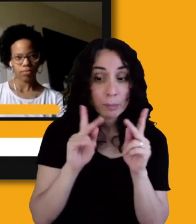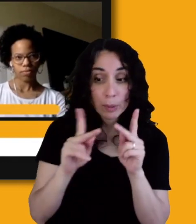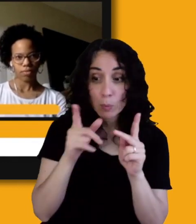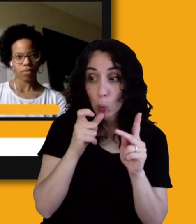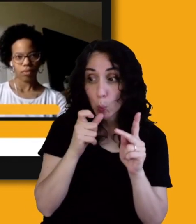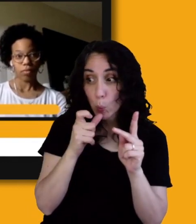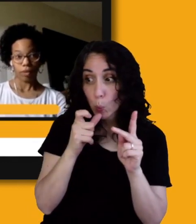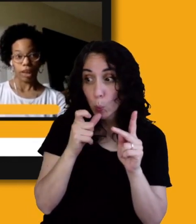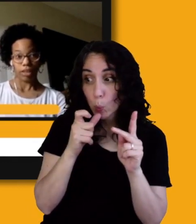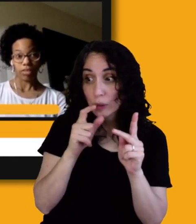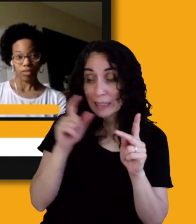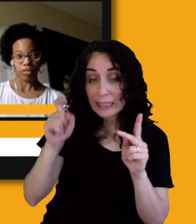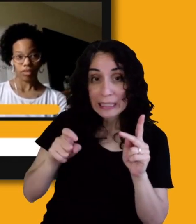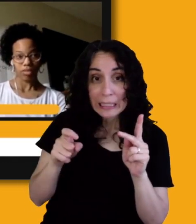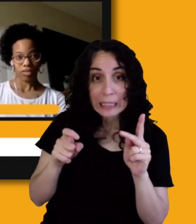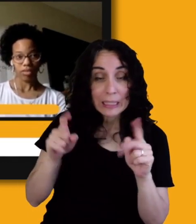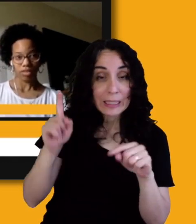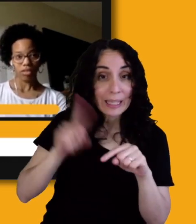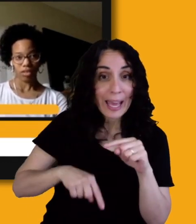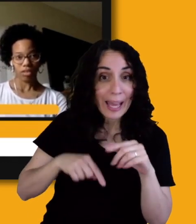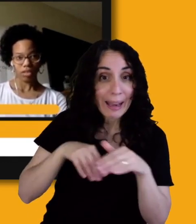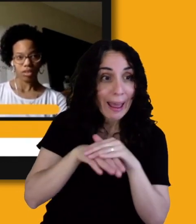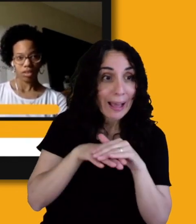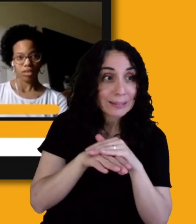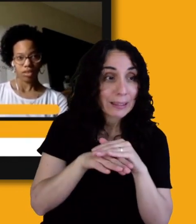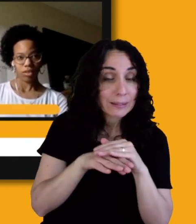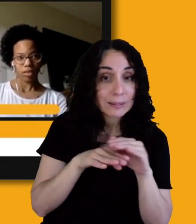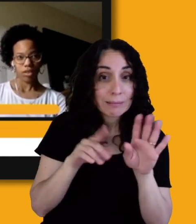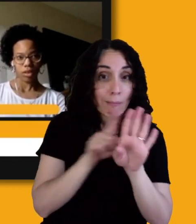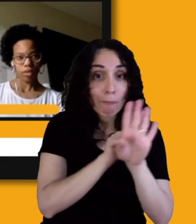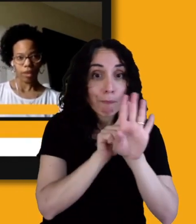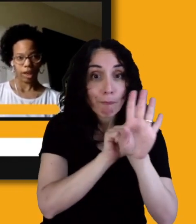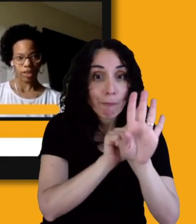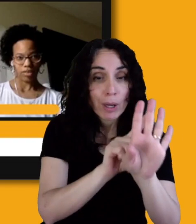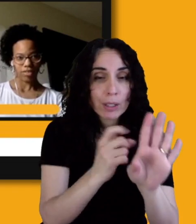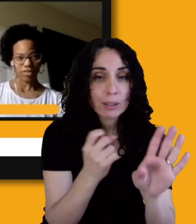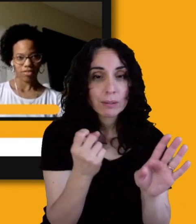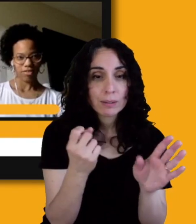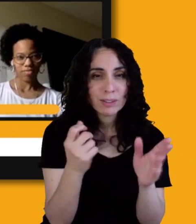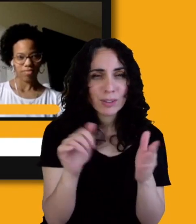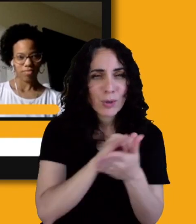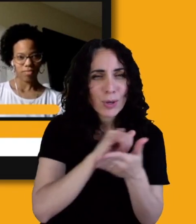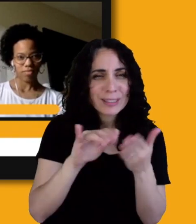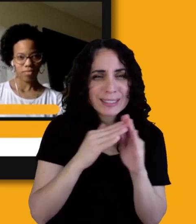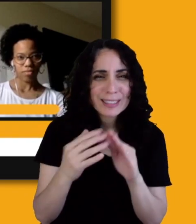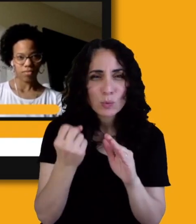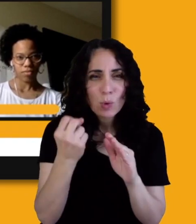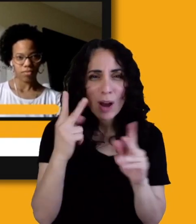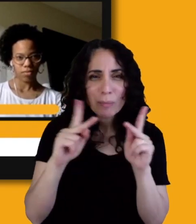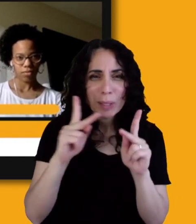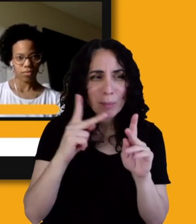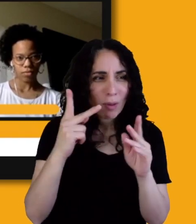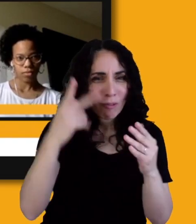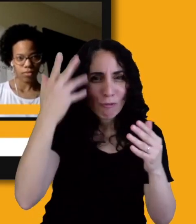because they're New York City, they're 12 people in front of them. And so, and, and most people don't really have any consciousness